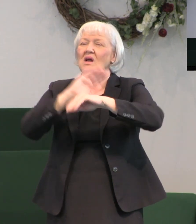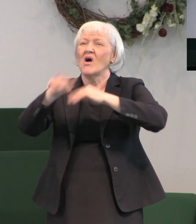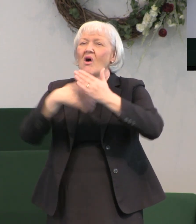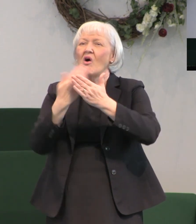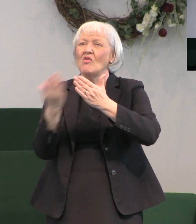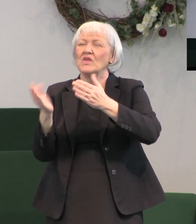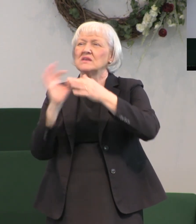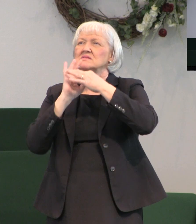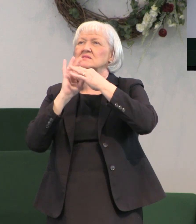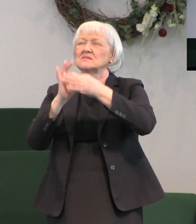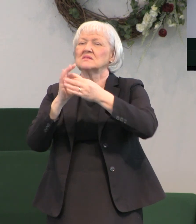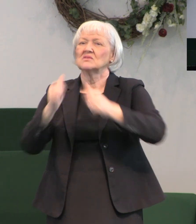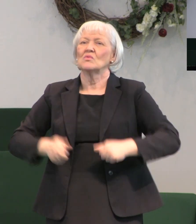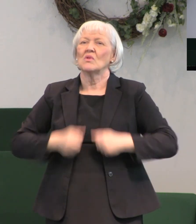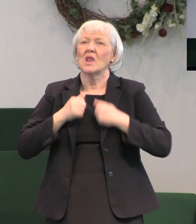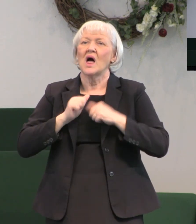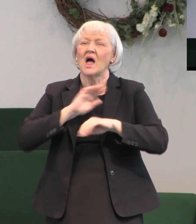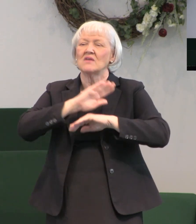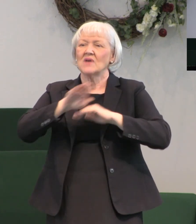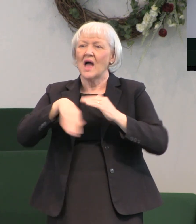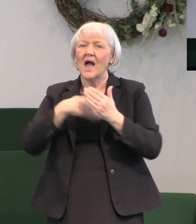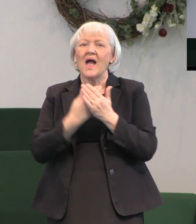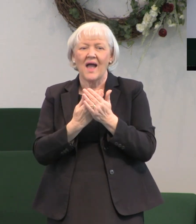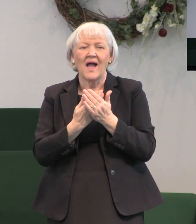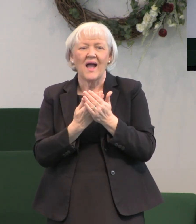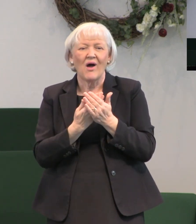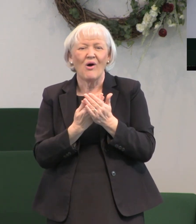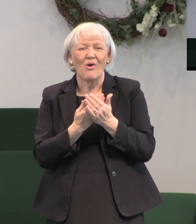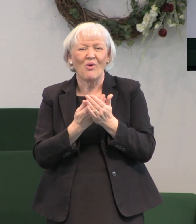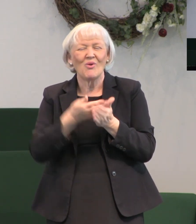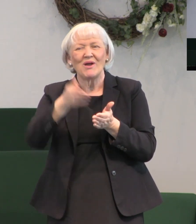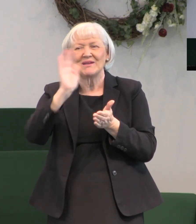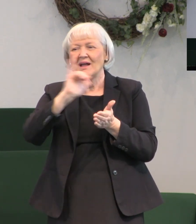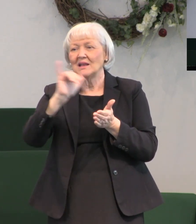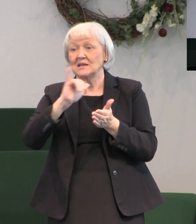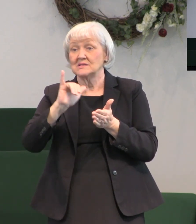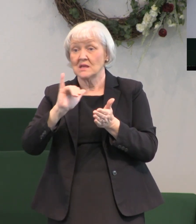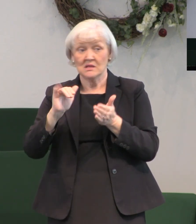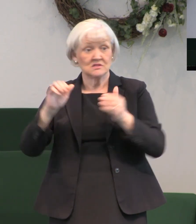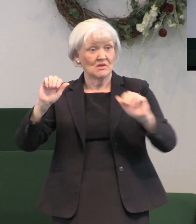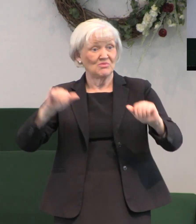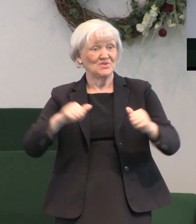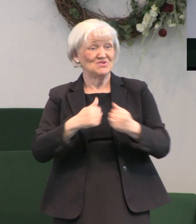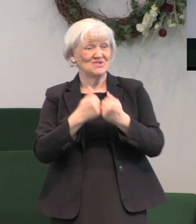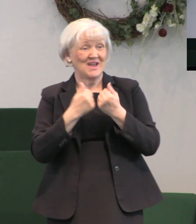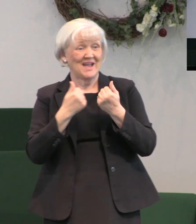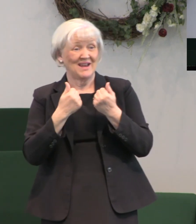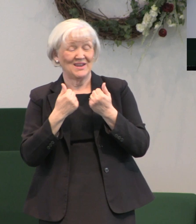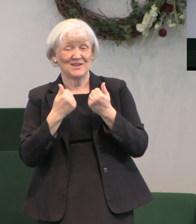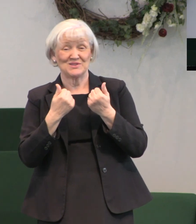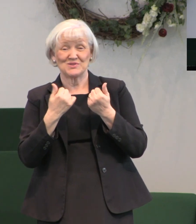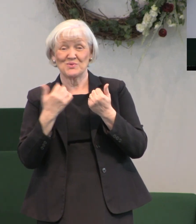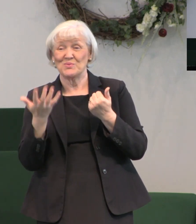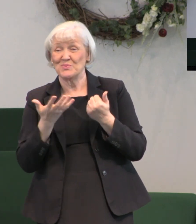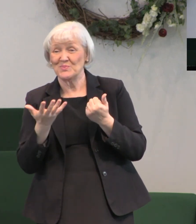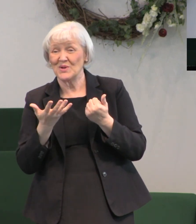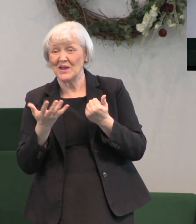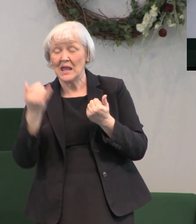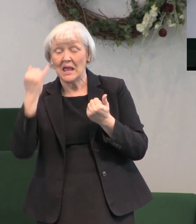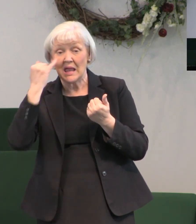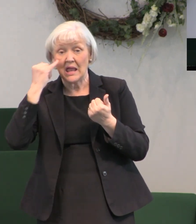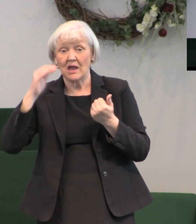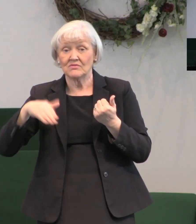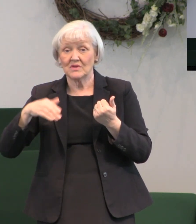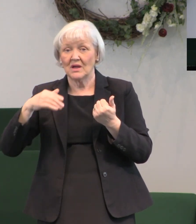and godliness so here's the challenge of the message today if you have not trusted this